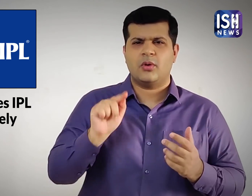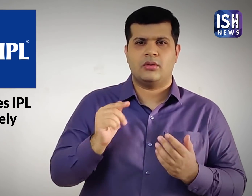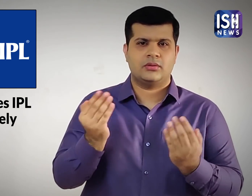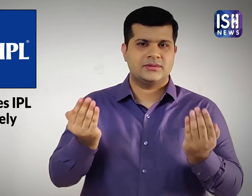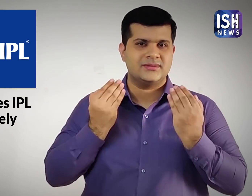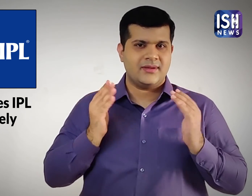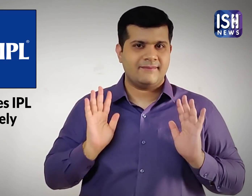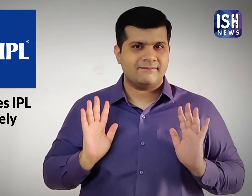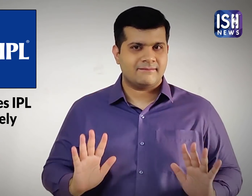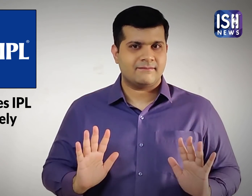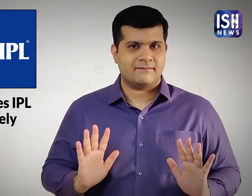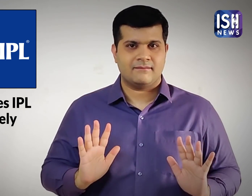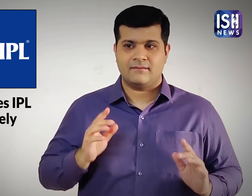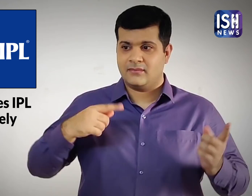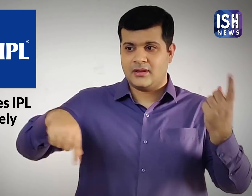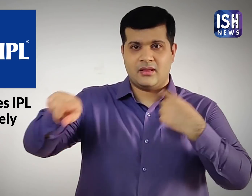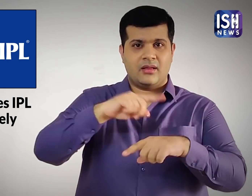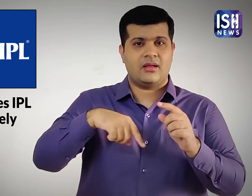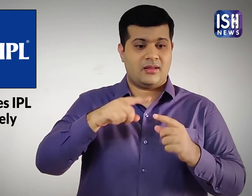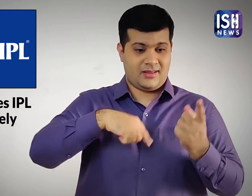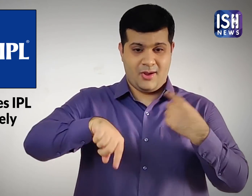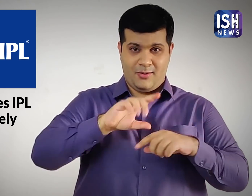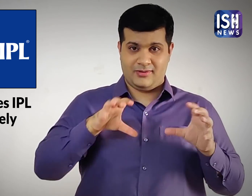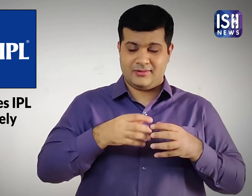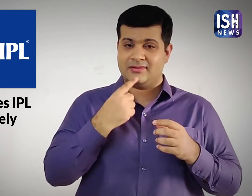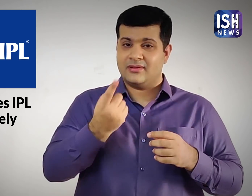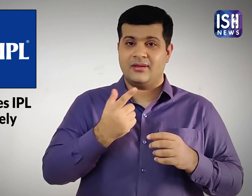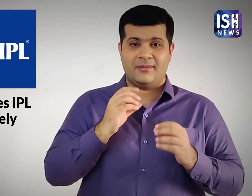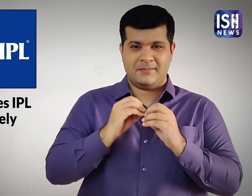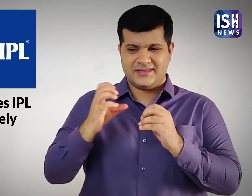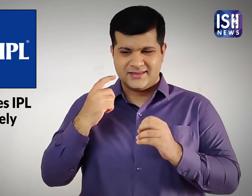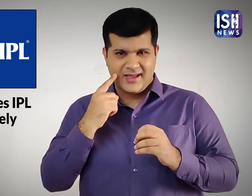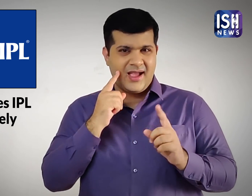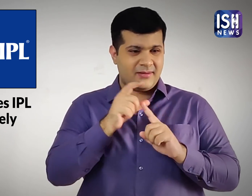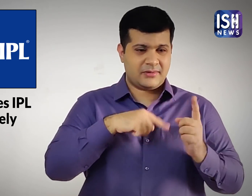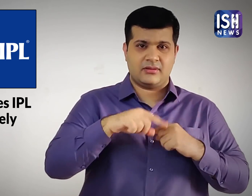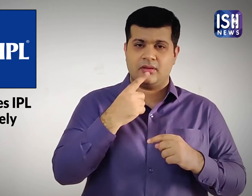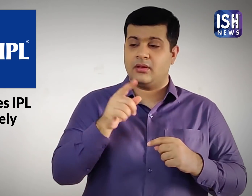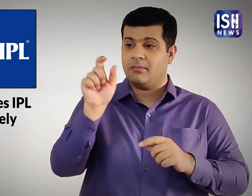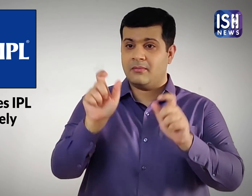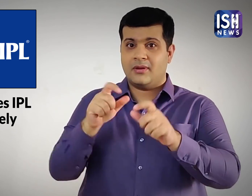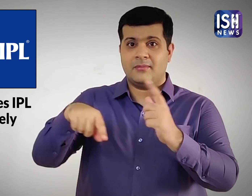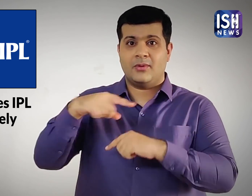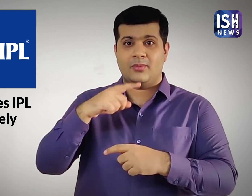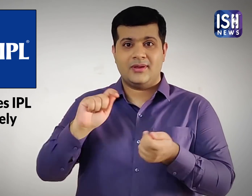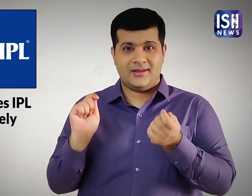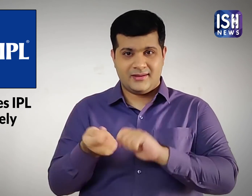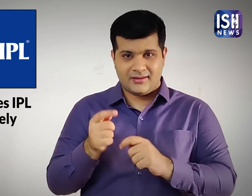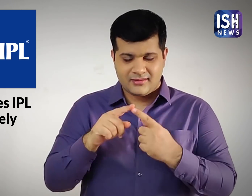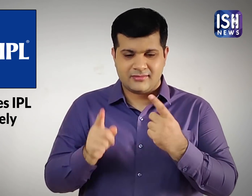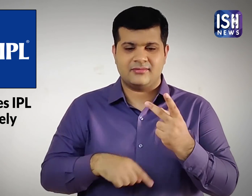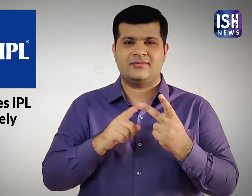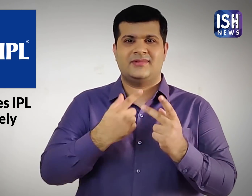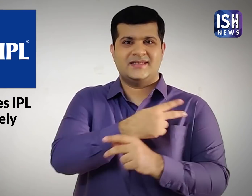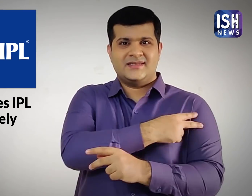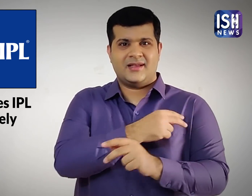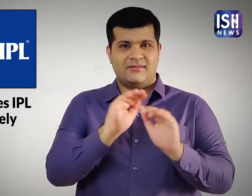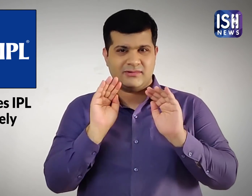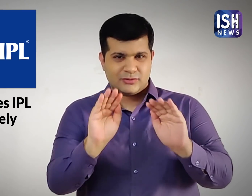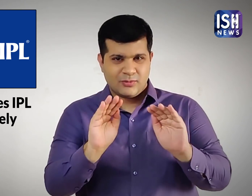The BCCI and IPL does not want to compromise on the safety of the players, support staff